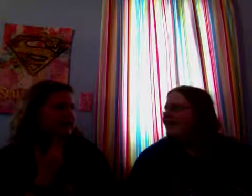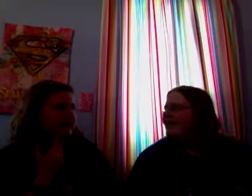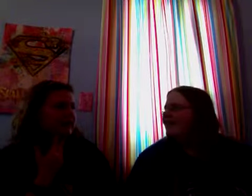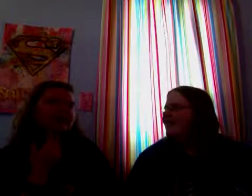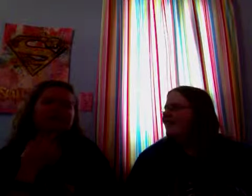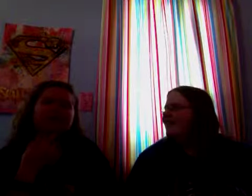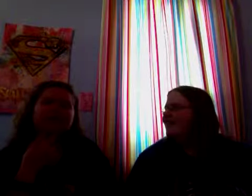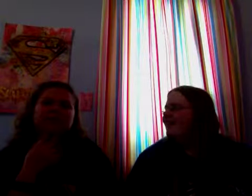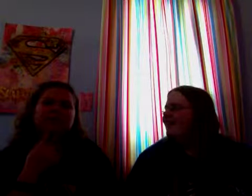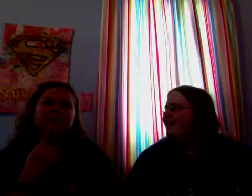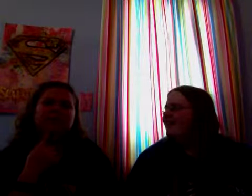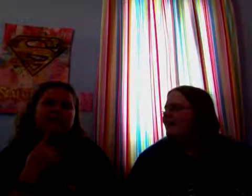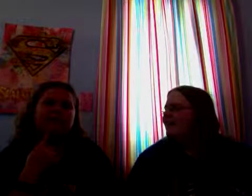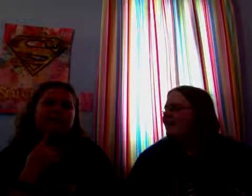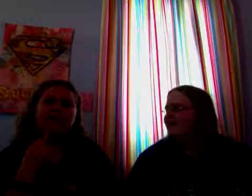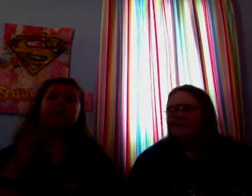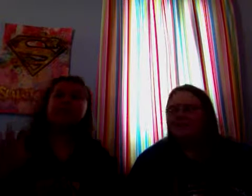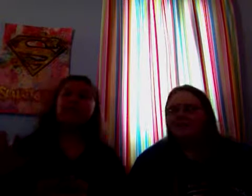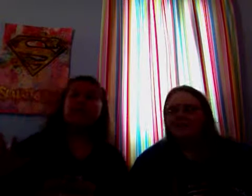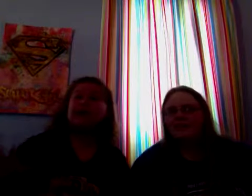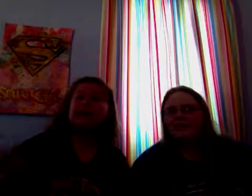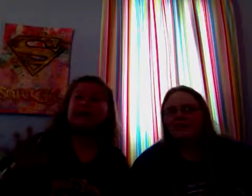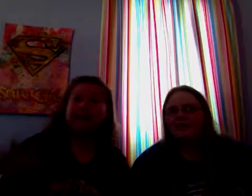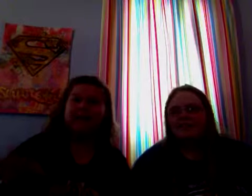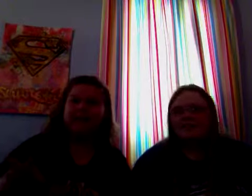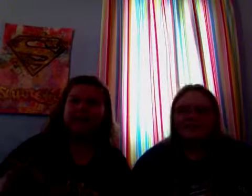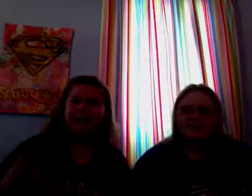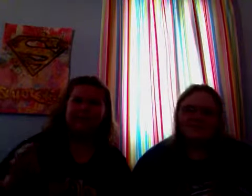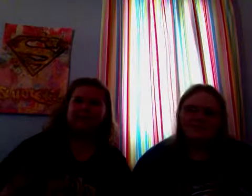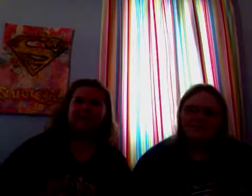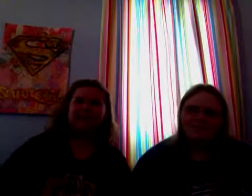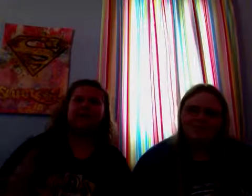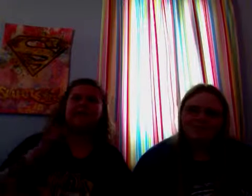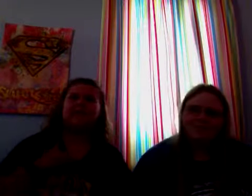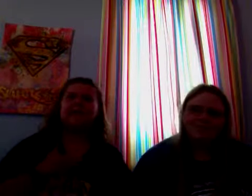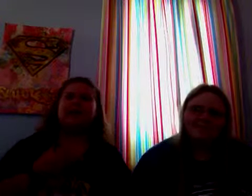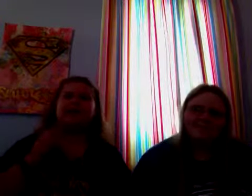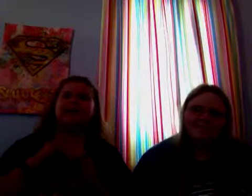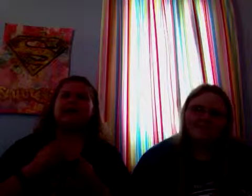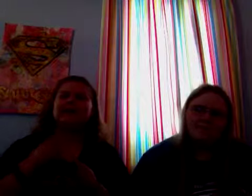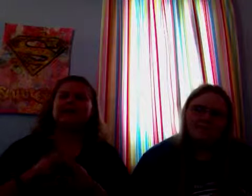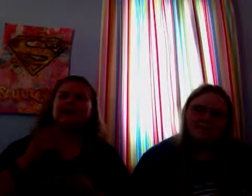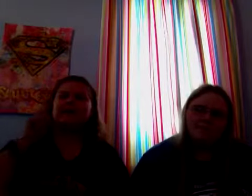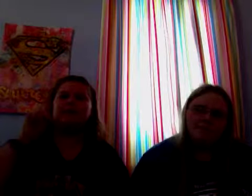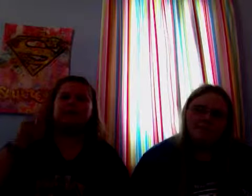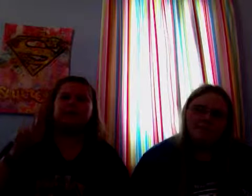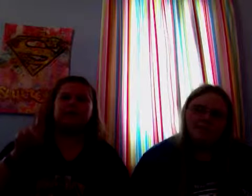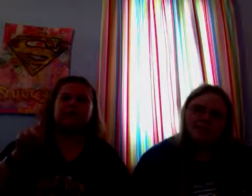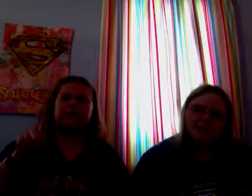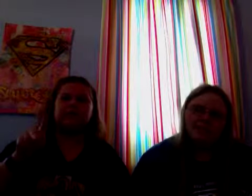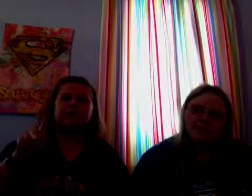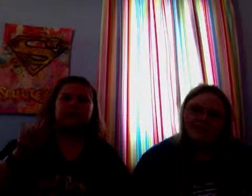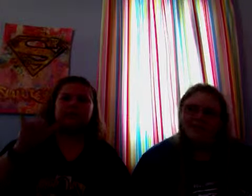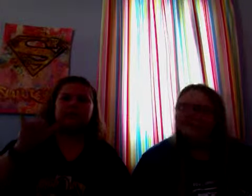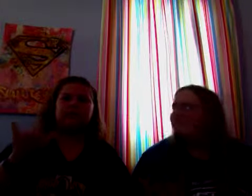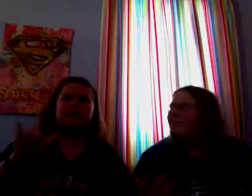is even though a of people don't let's see if you guys can guess what my name is ready my name is don't speak